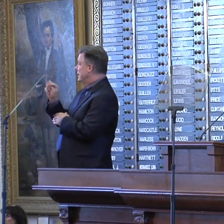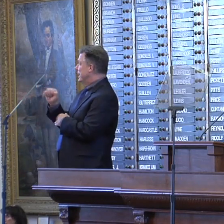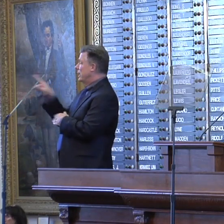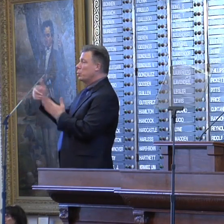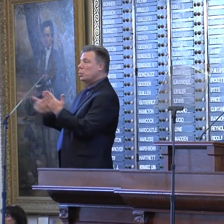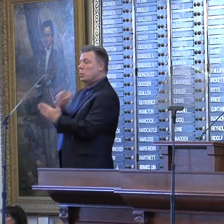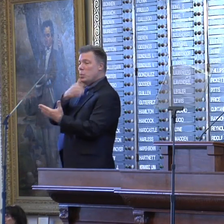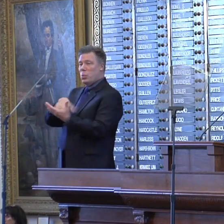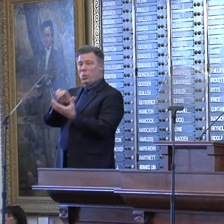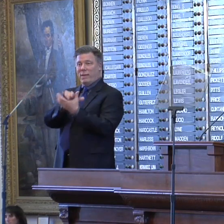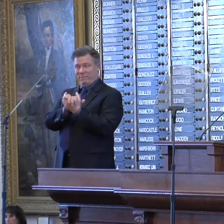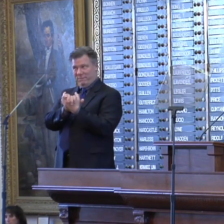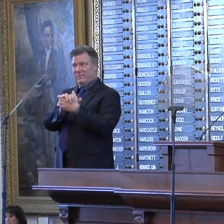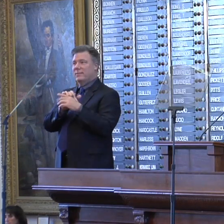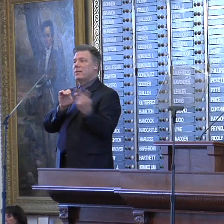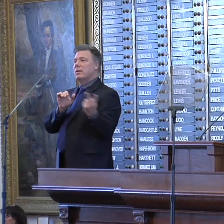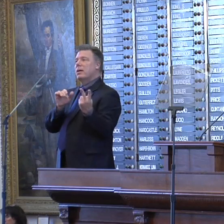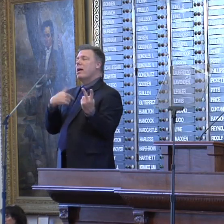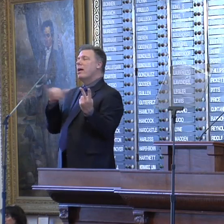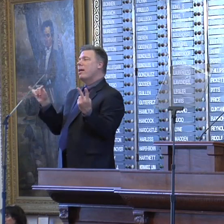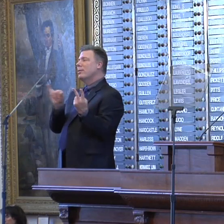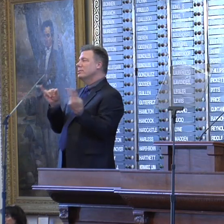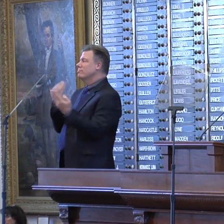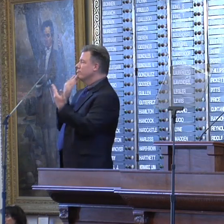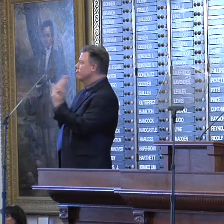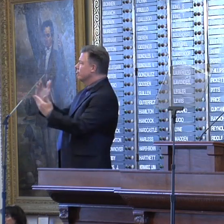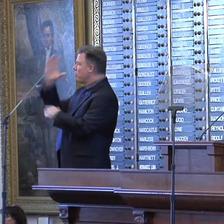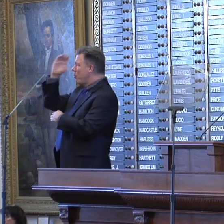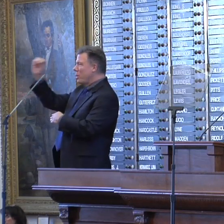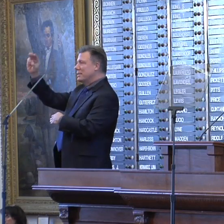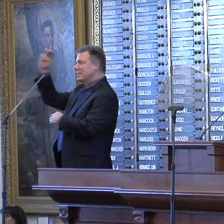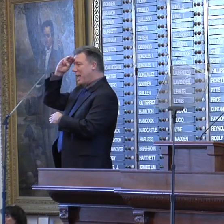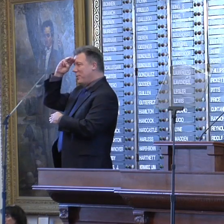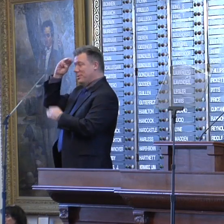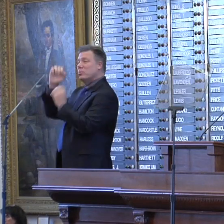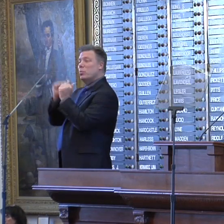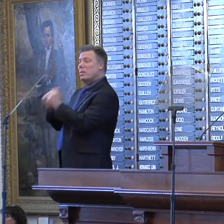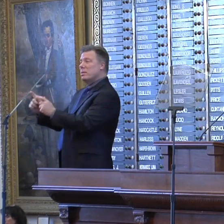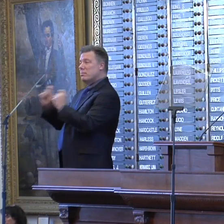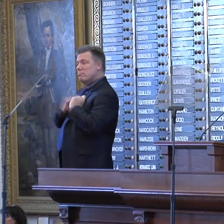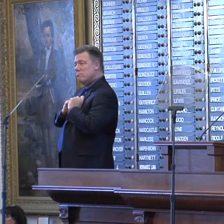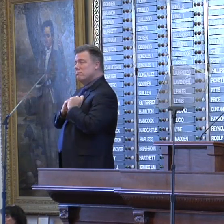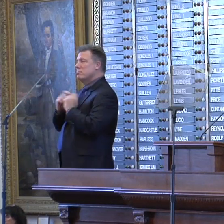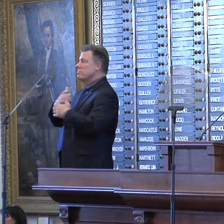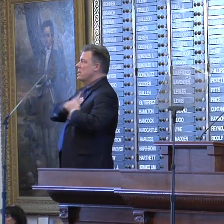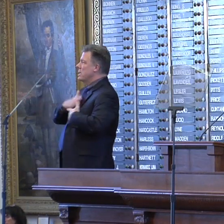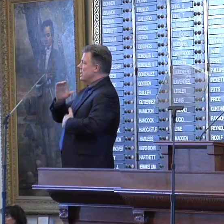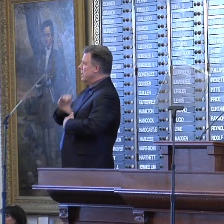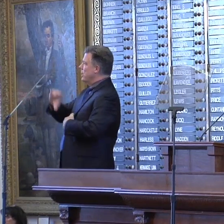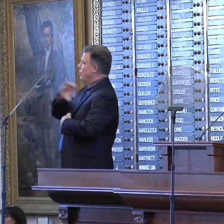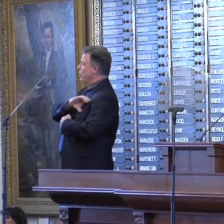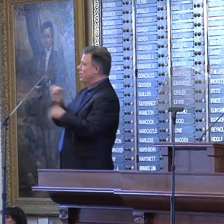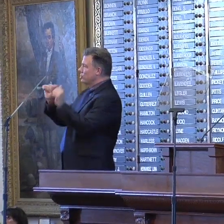I also credit the Boy Scouts with molding my character and shaping my values. And I want to